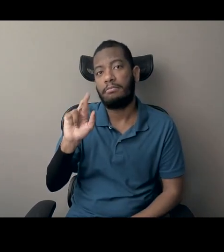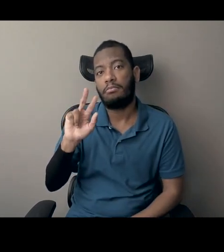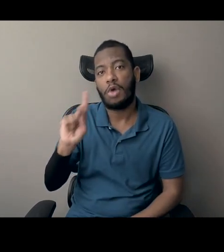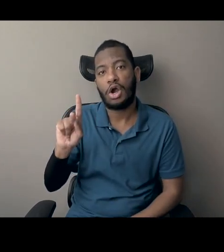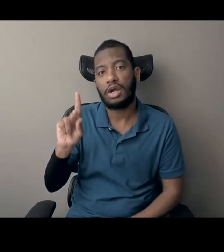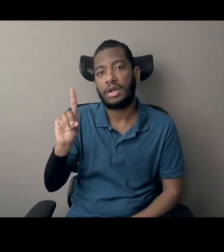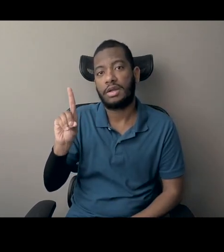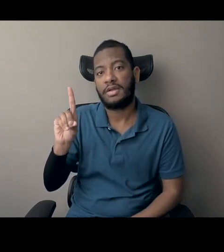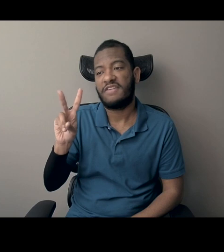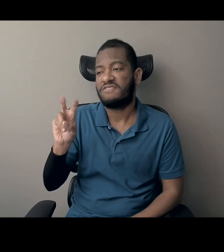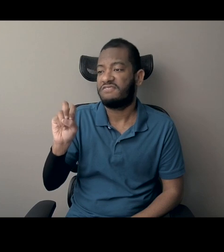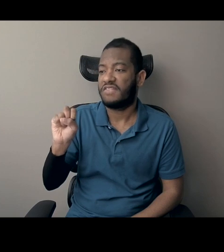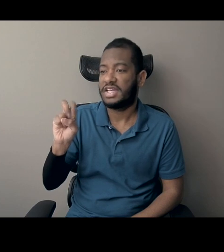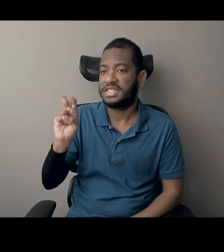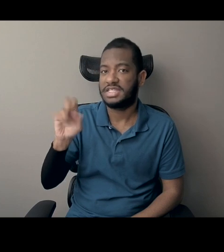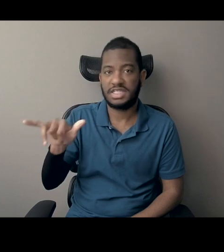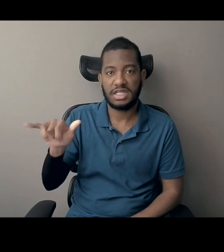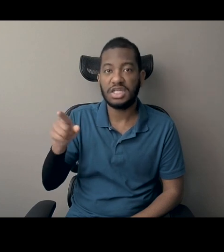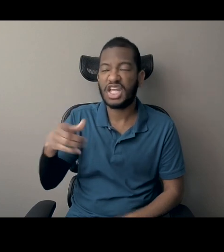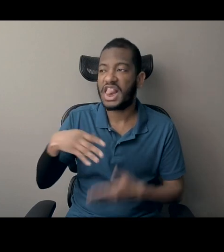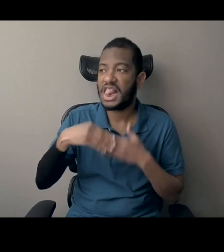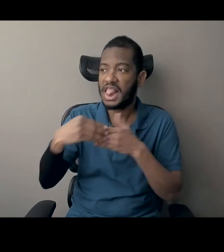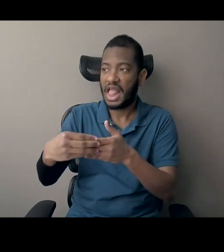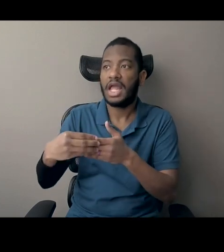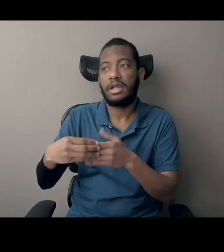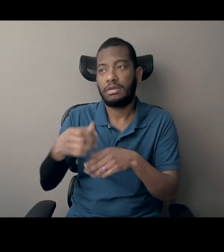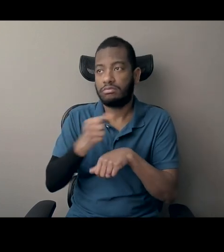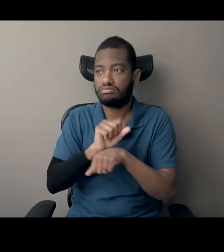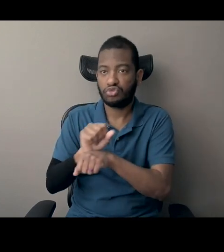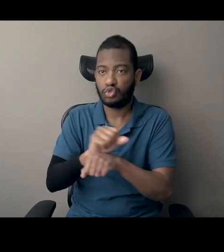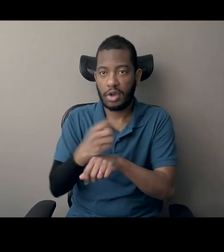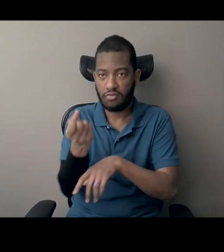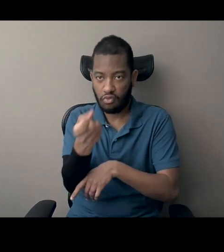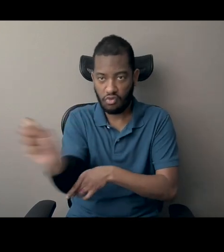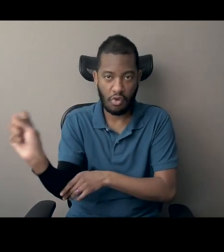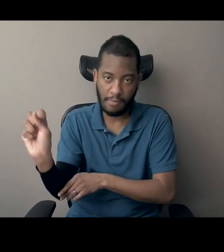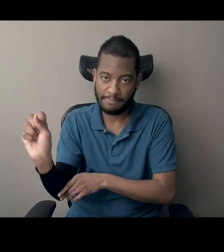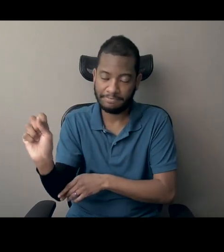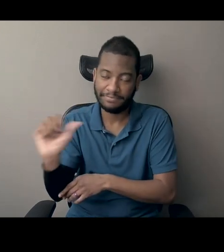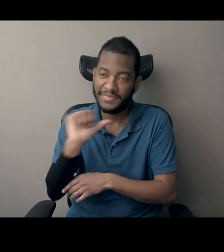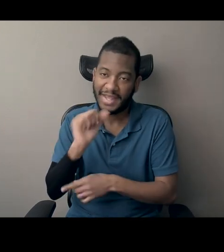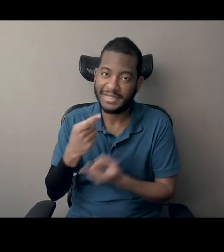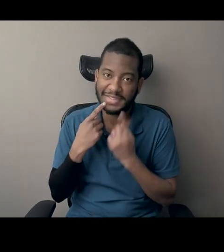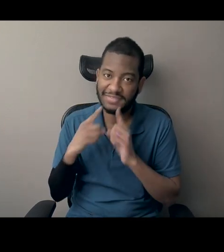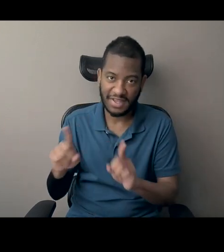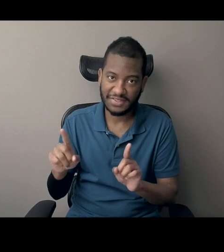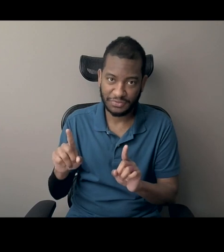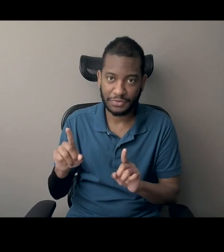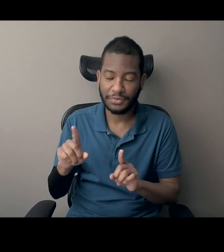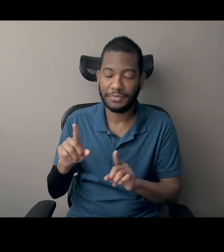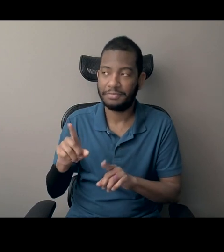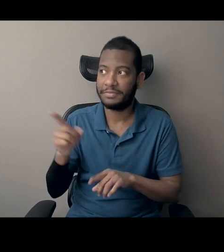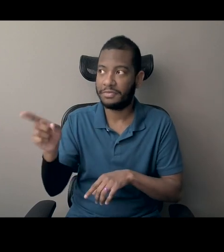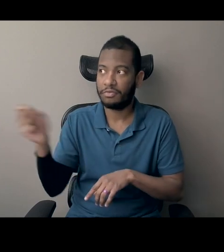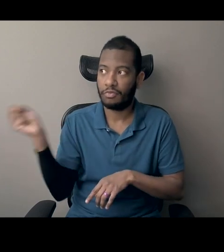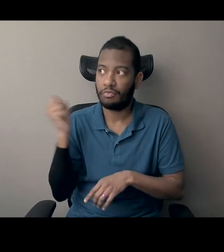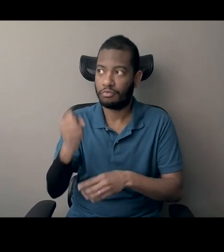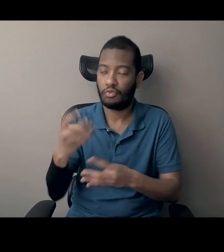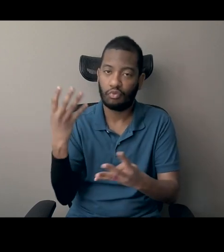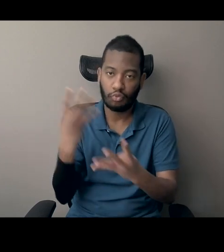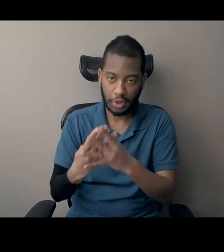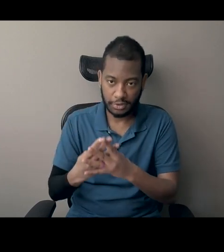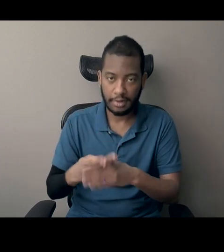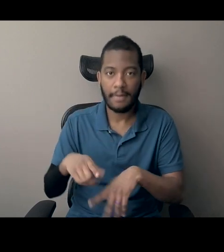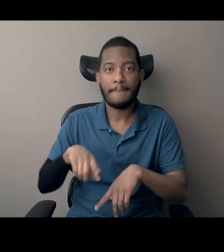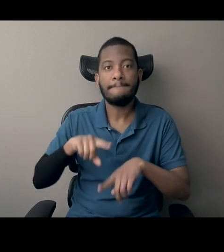it was unsuccessful and he was executed along with all of his co-conspirators. Um, the church had to go underground, uh, all